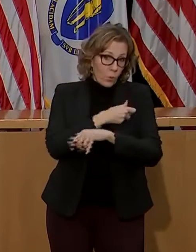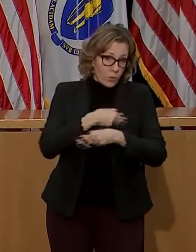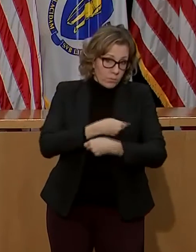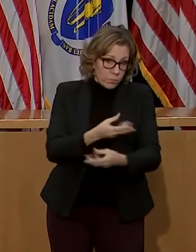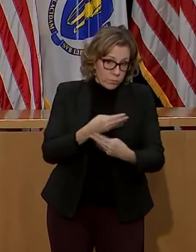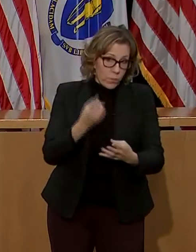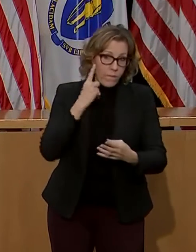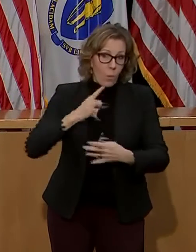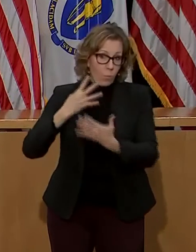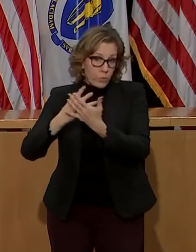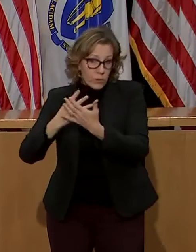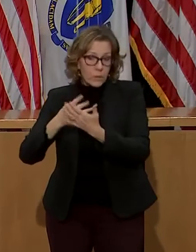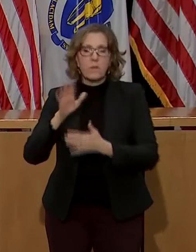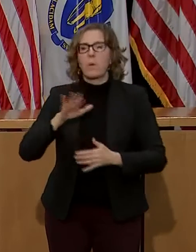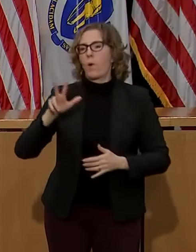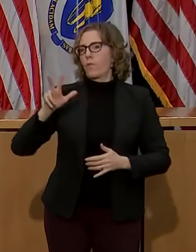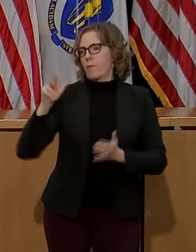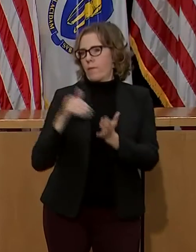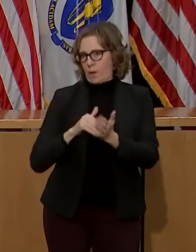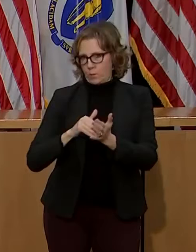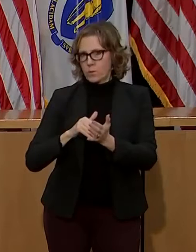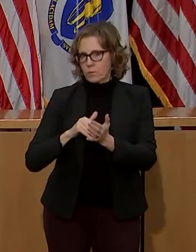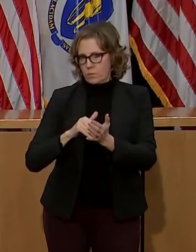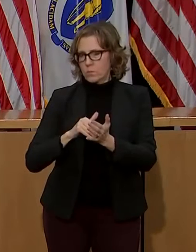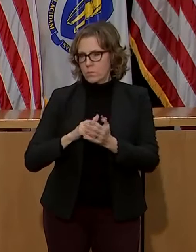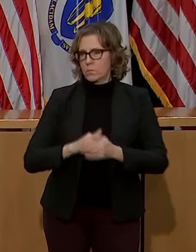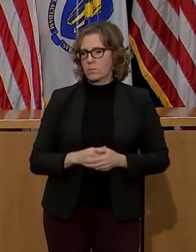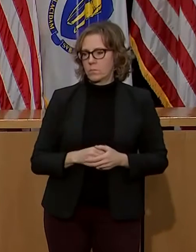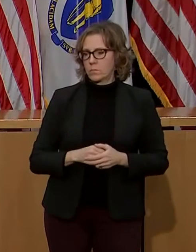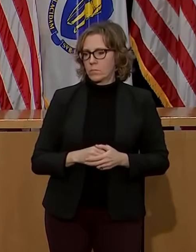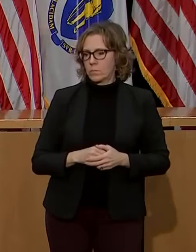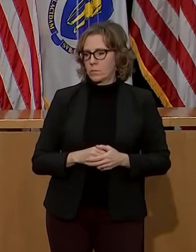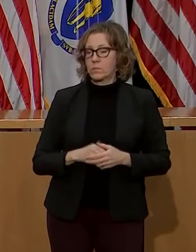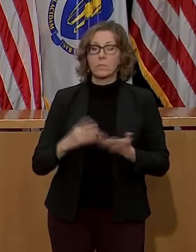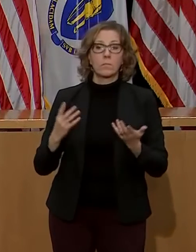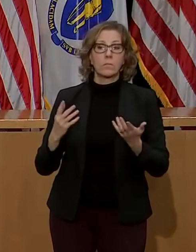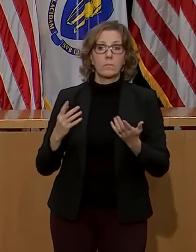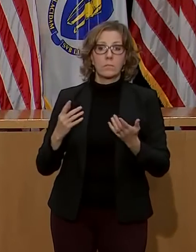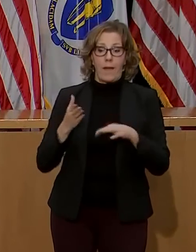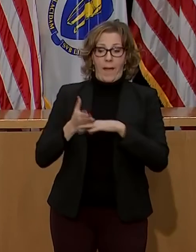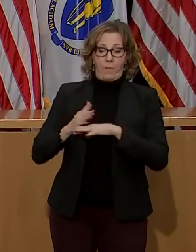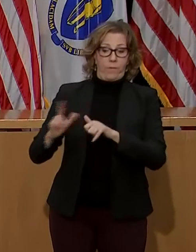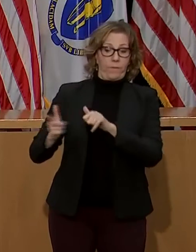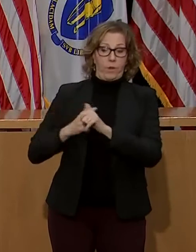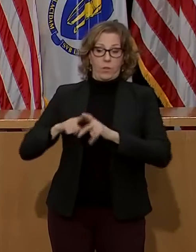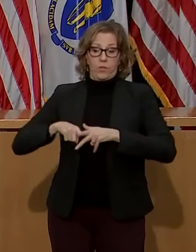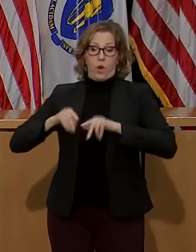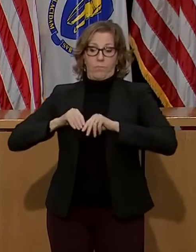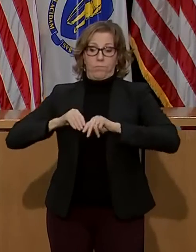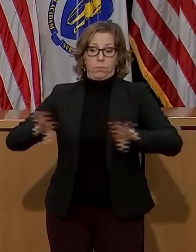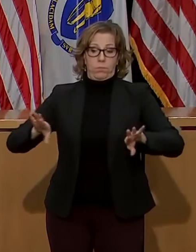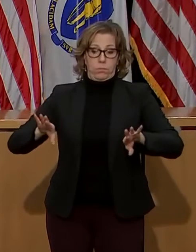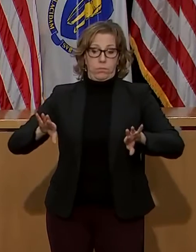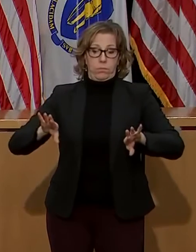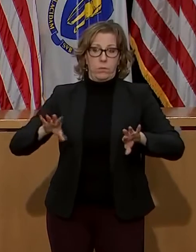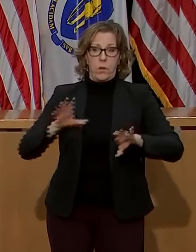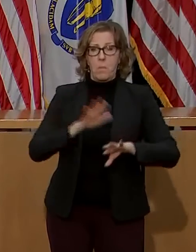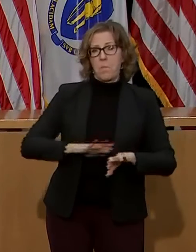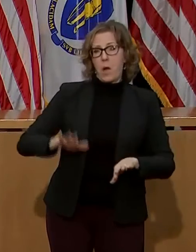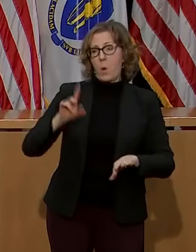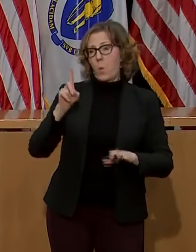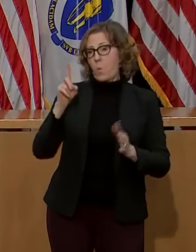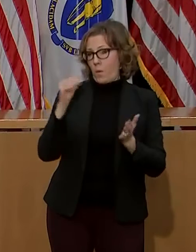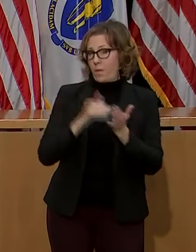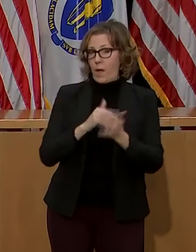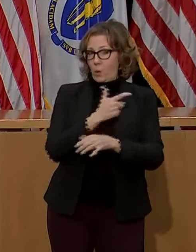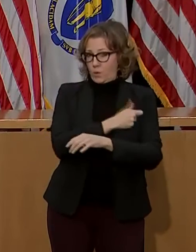administered in correctional facilities. In their first few days of operating, over 1,000 doses of vaccine were administered